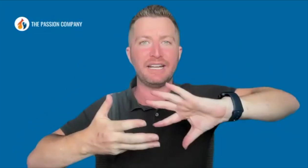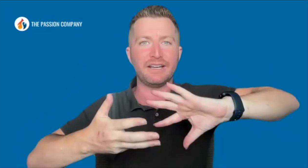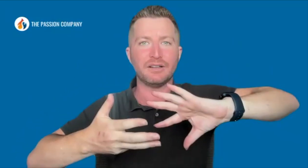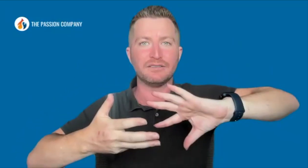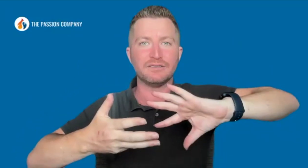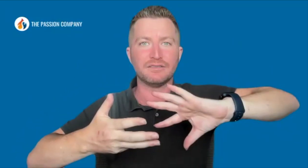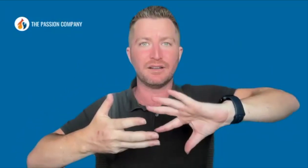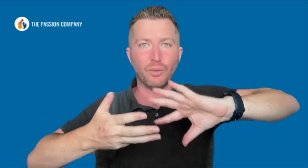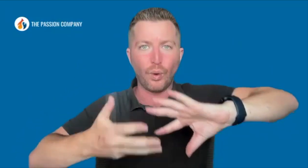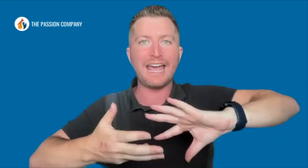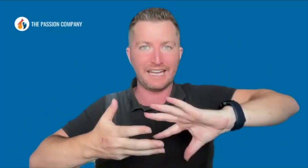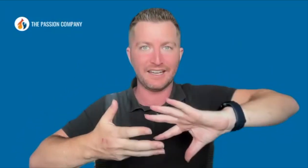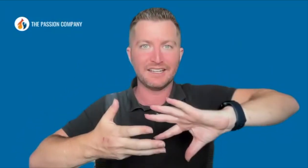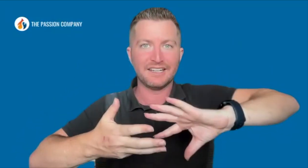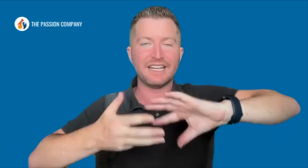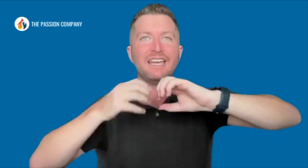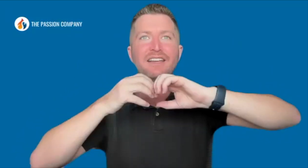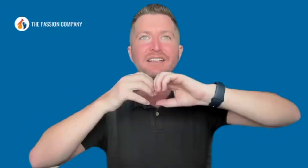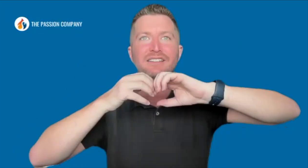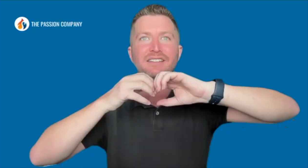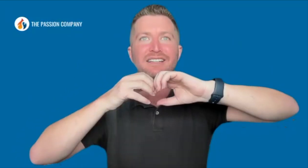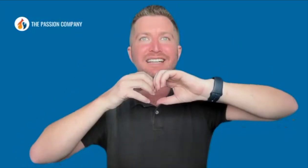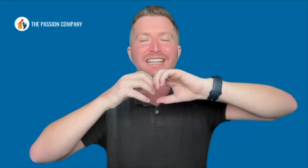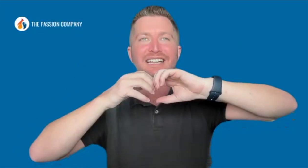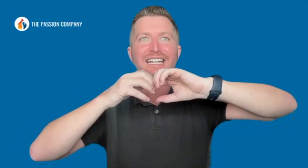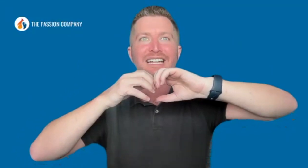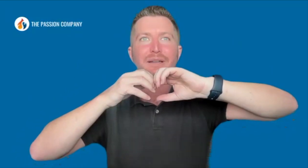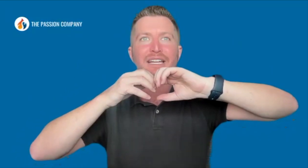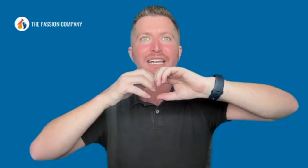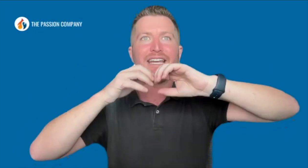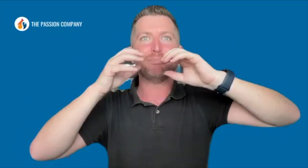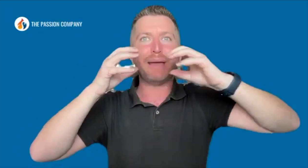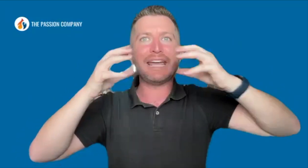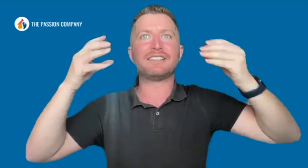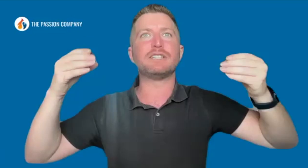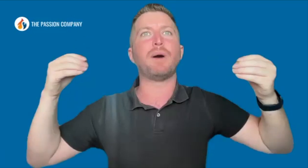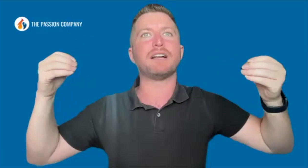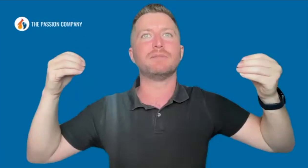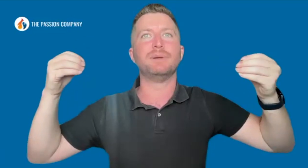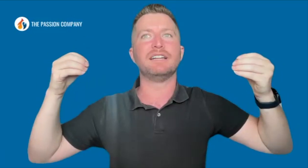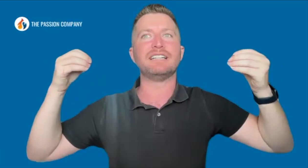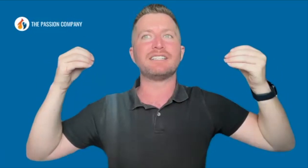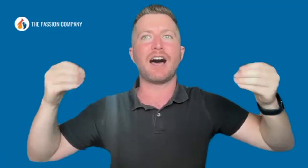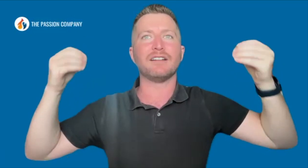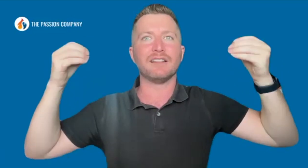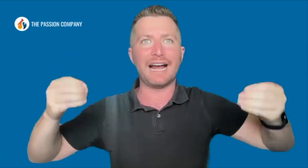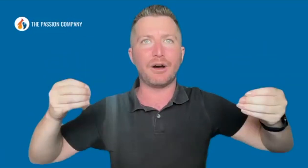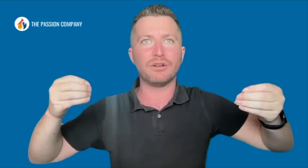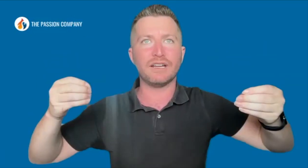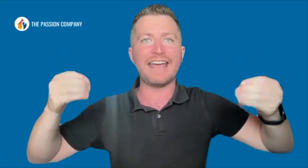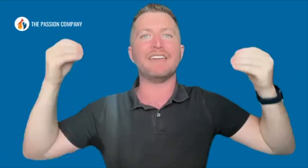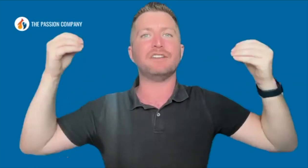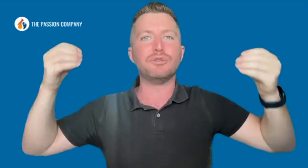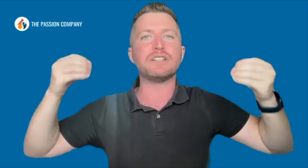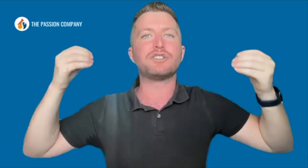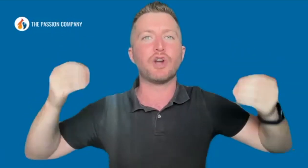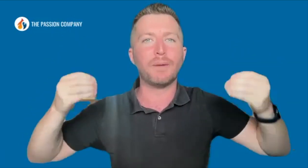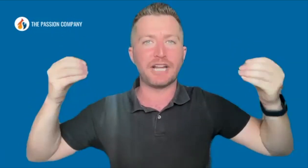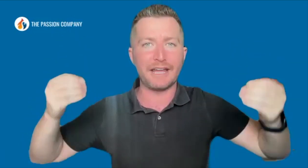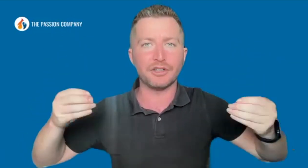way, is it makes these possibilities not allowed, and then using so much energy